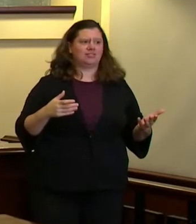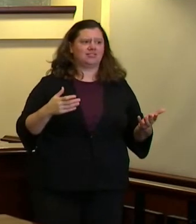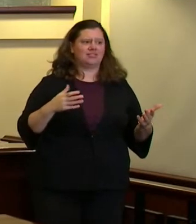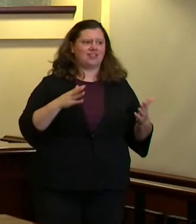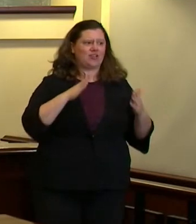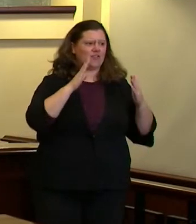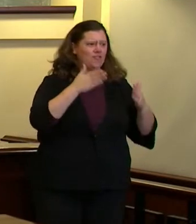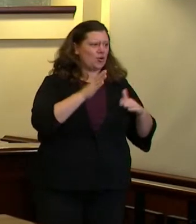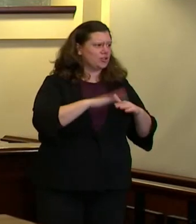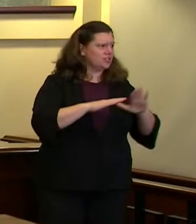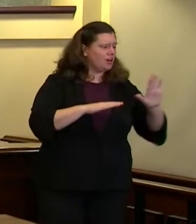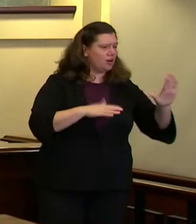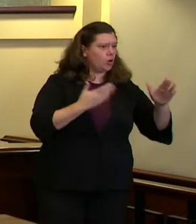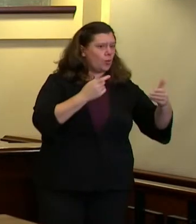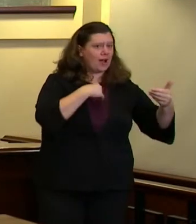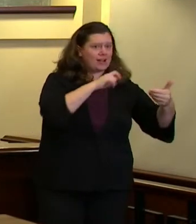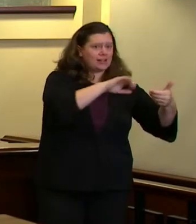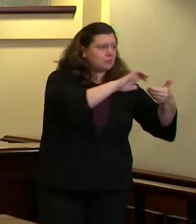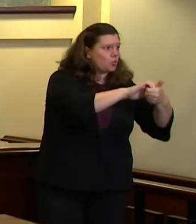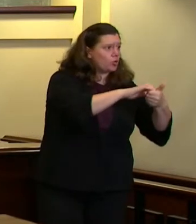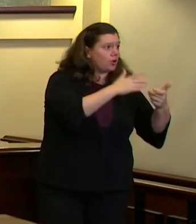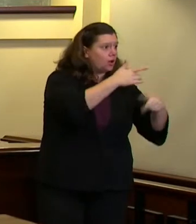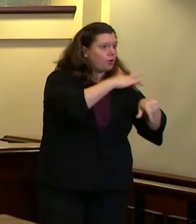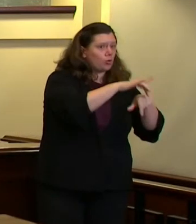bond against anticipated revenues